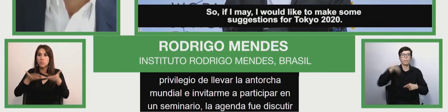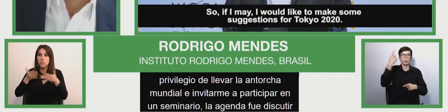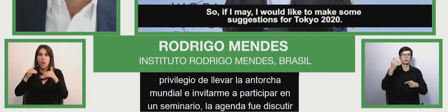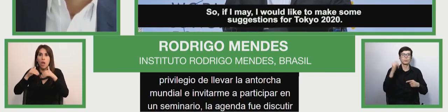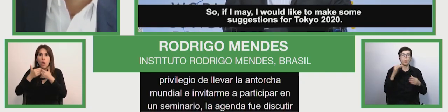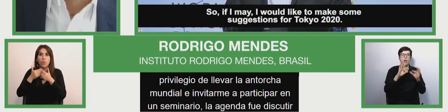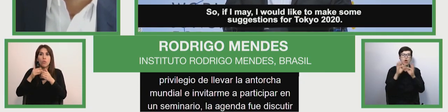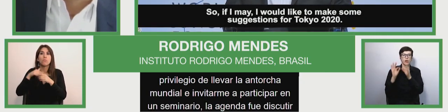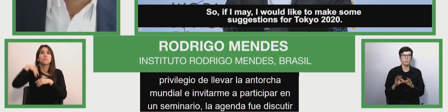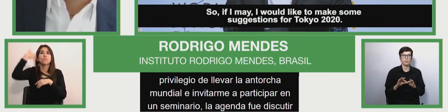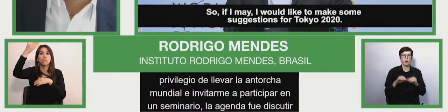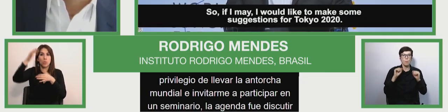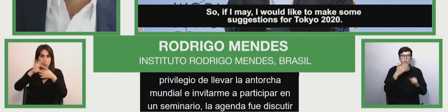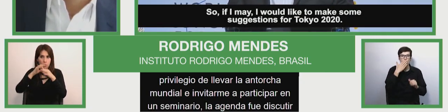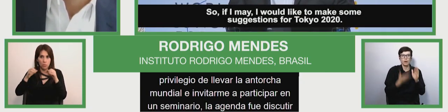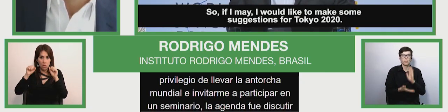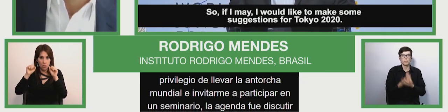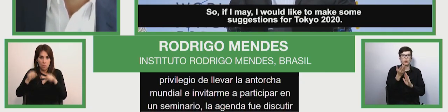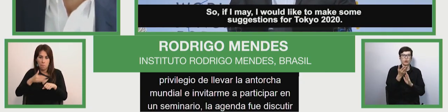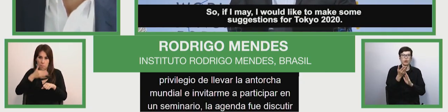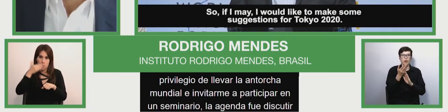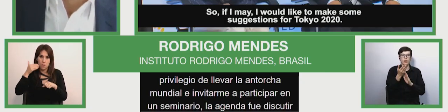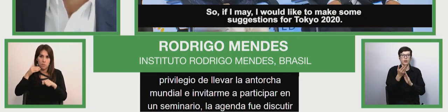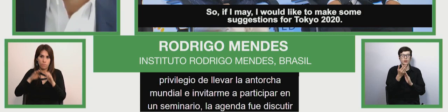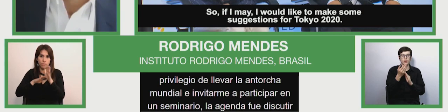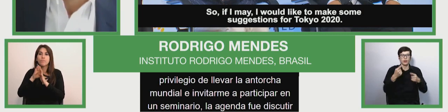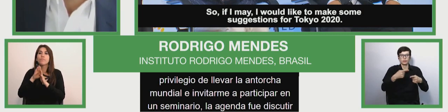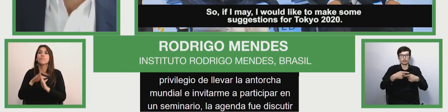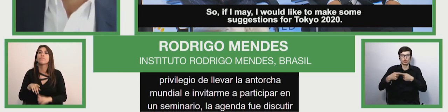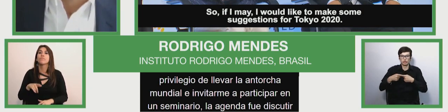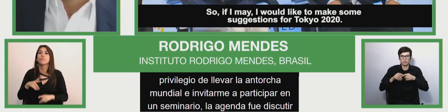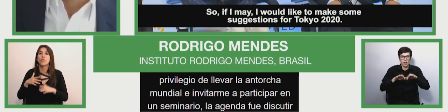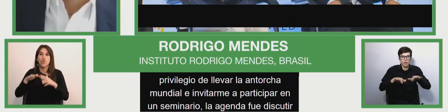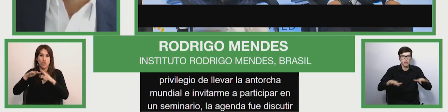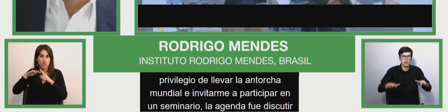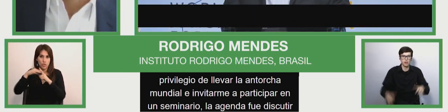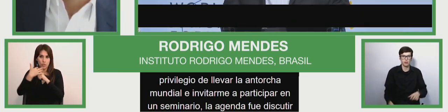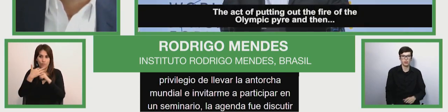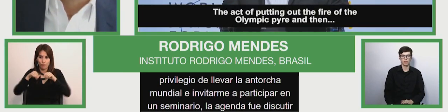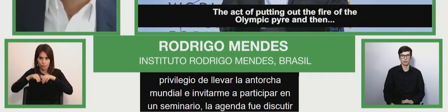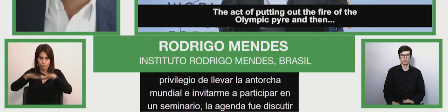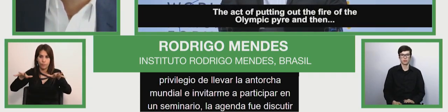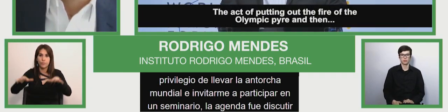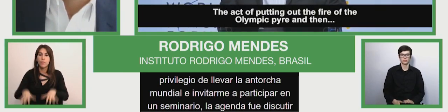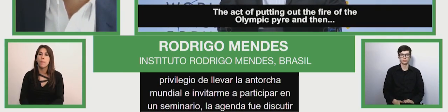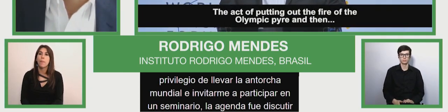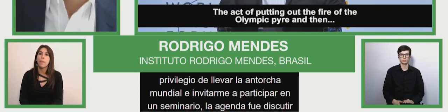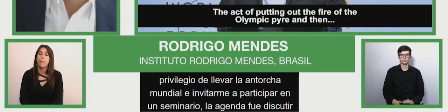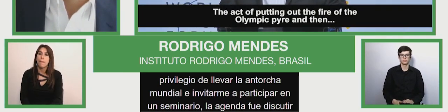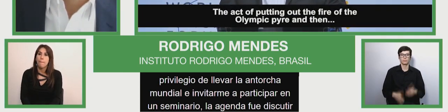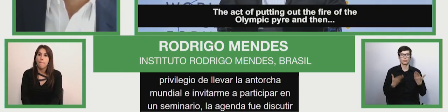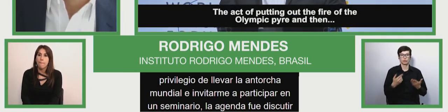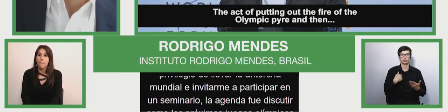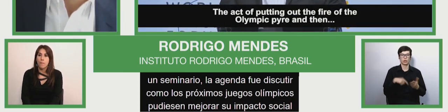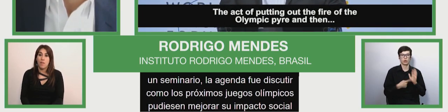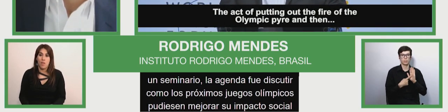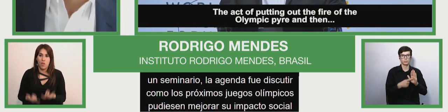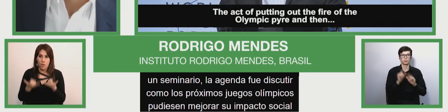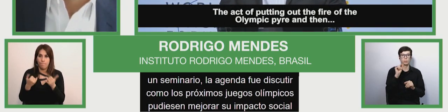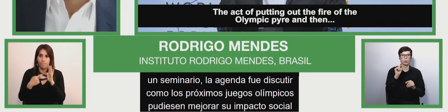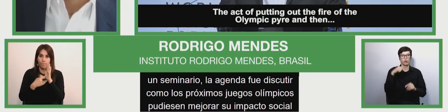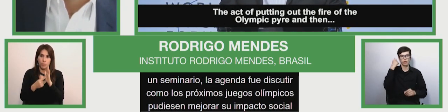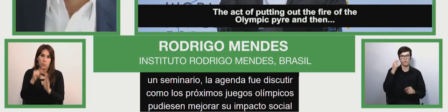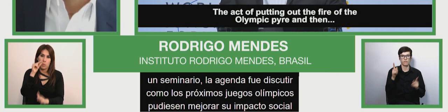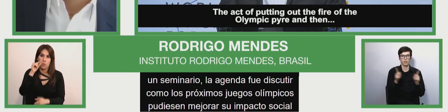Japan. The agenda of my panel was to discuss how the next Olympic Games can improve